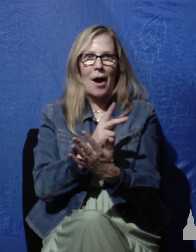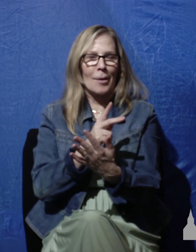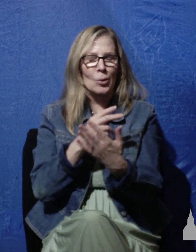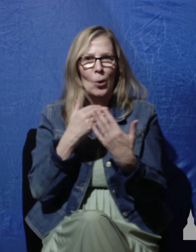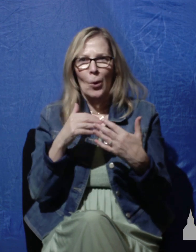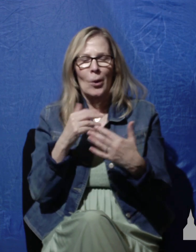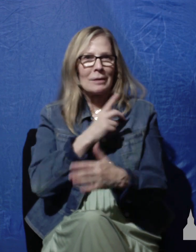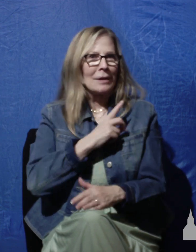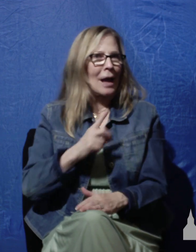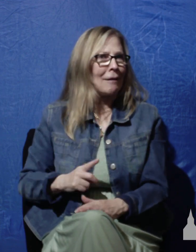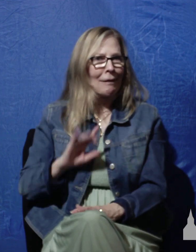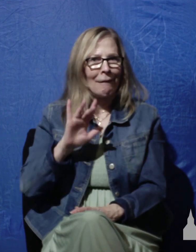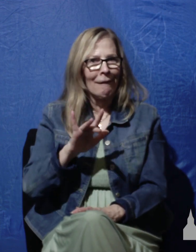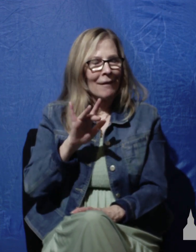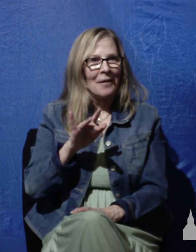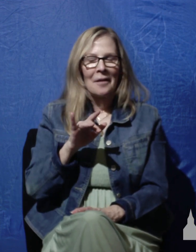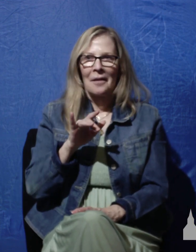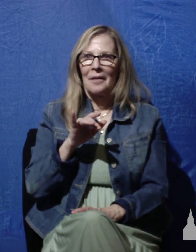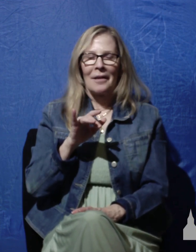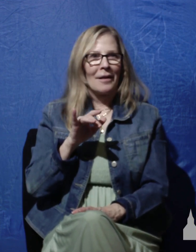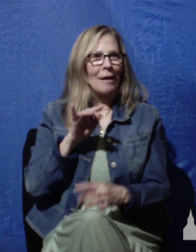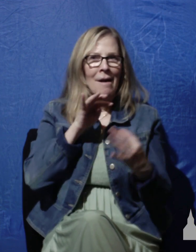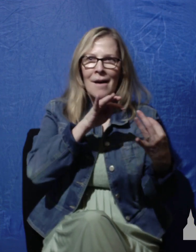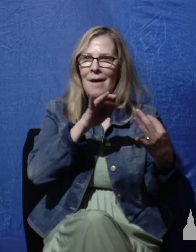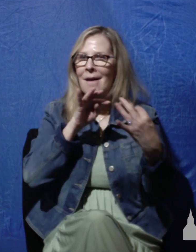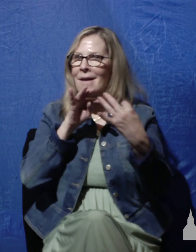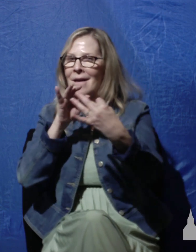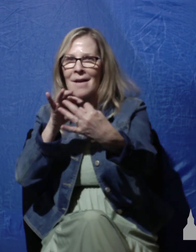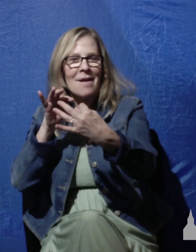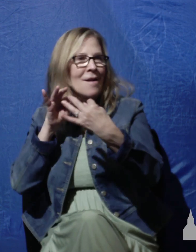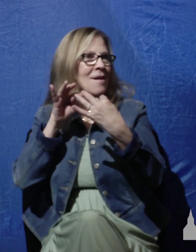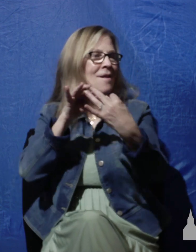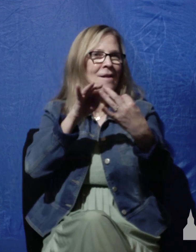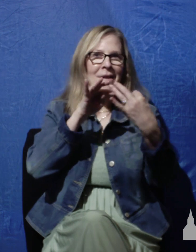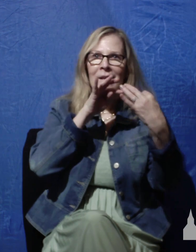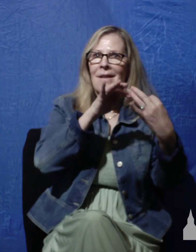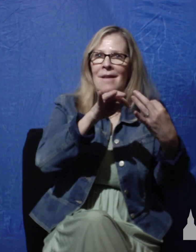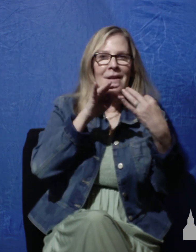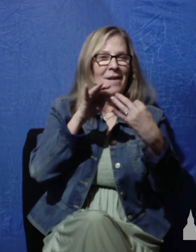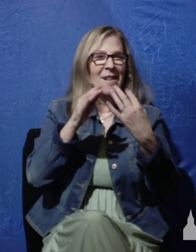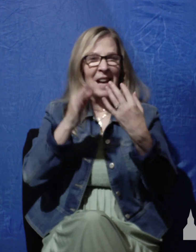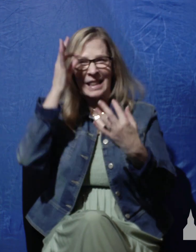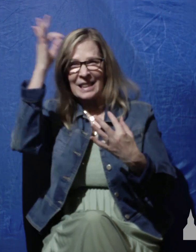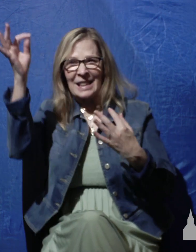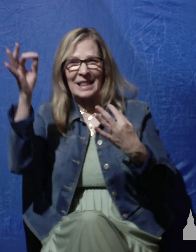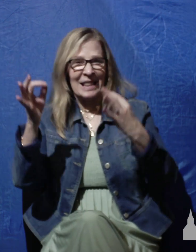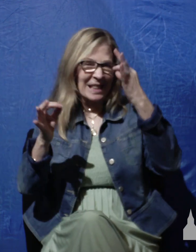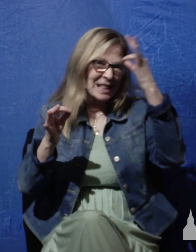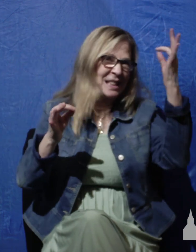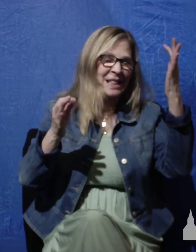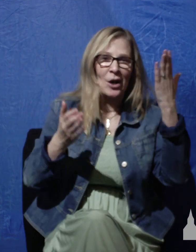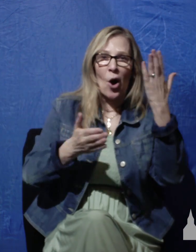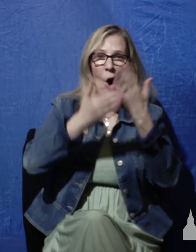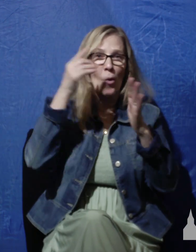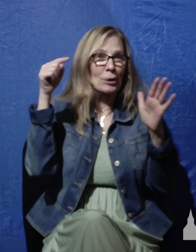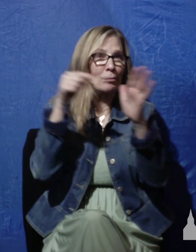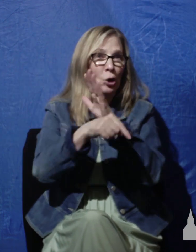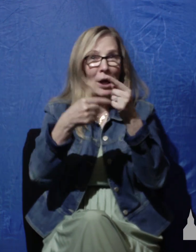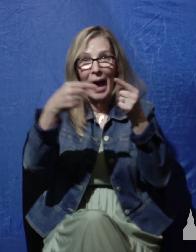David and being on the battlefield and almost dying almost being murdered by an enemy but God